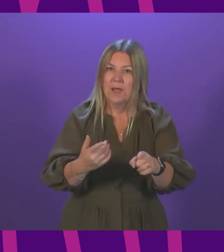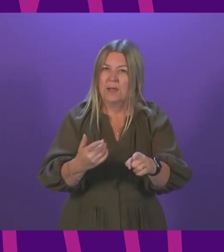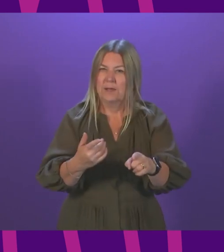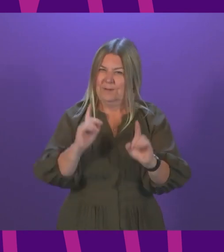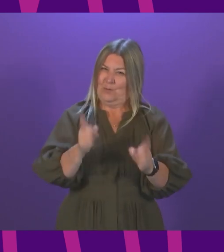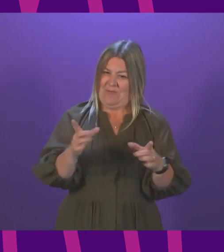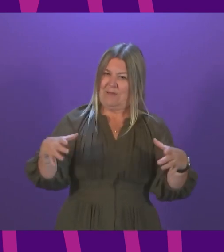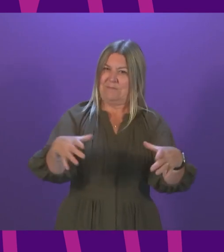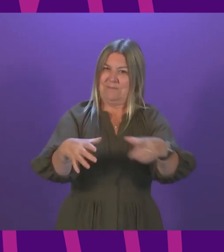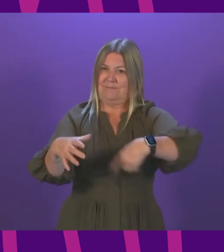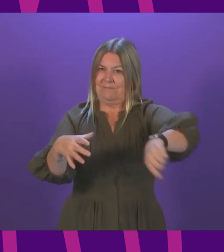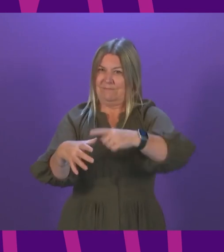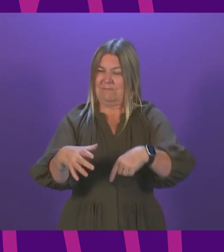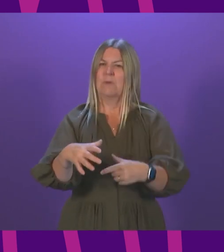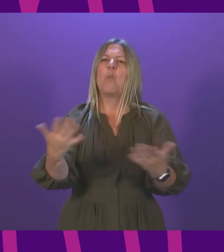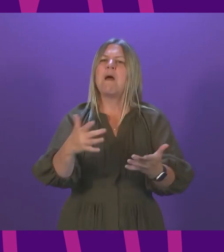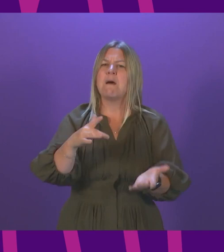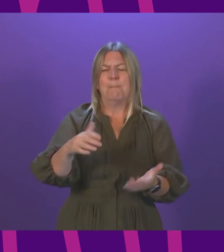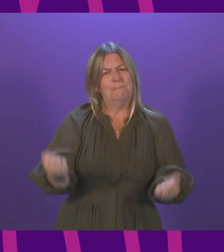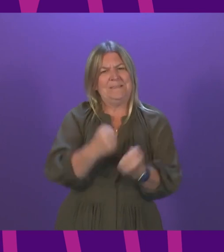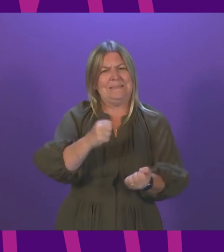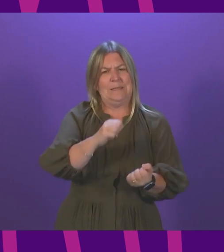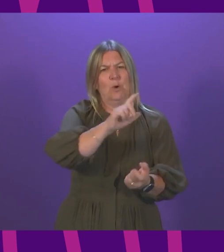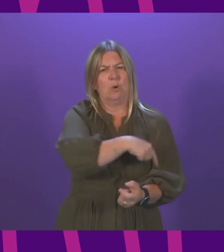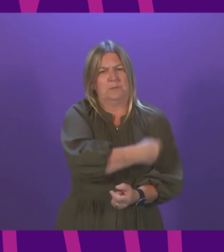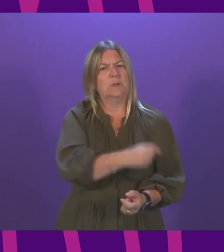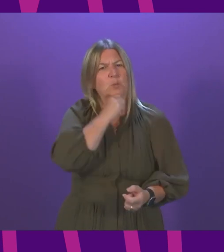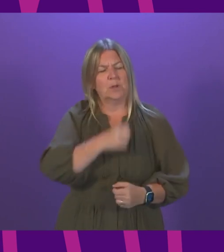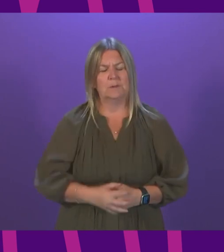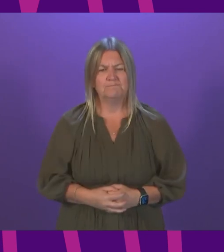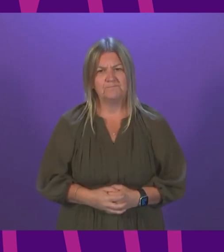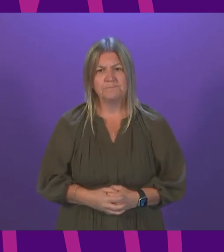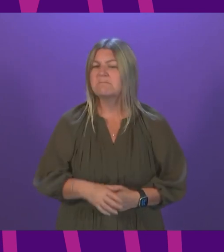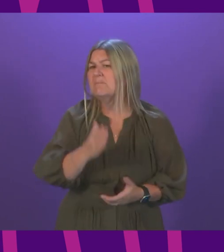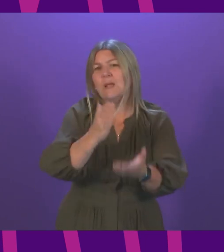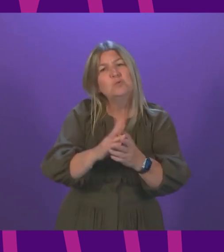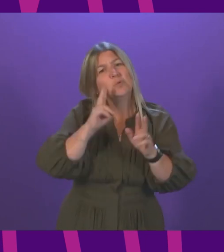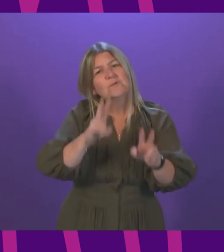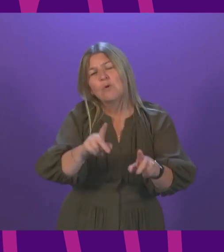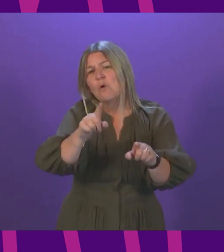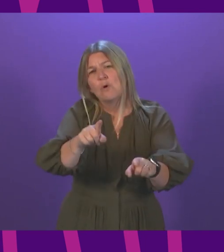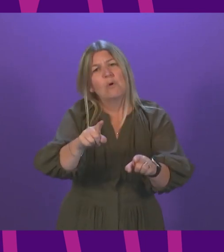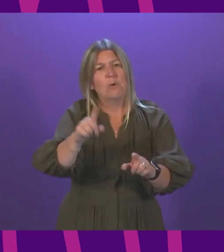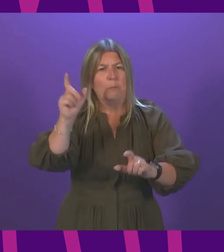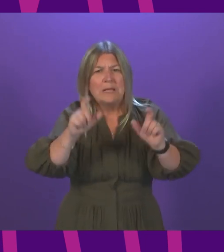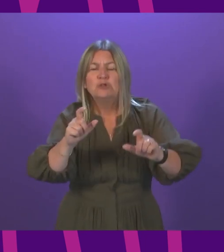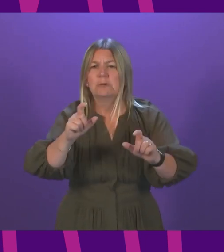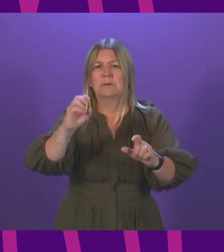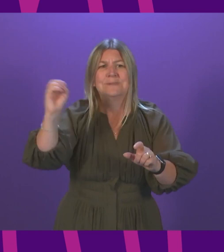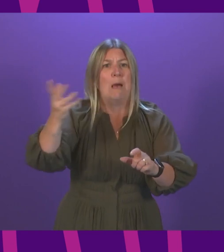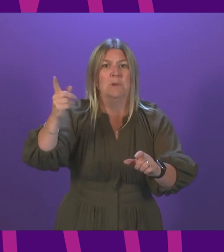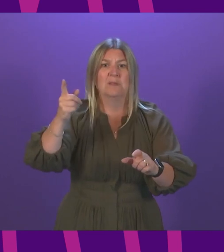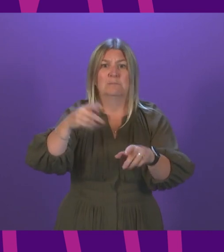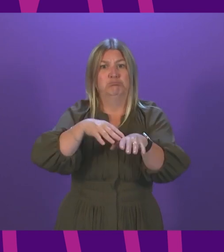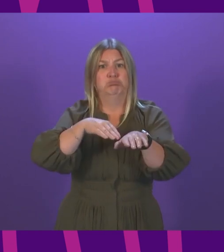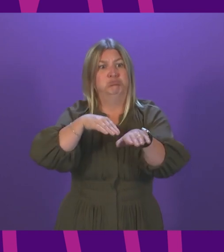concentrated in our busiest sites. Most of us have also seen pictures from across the UK and, of course, here in Scotland of ambulances queued